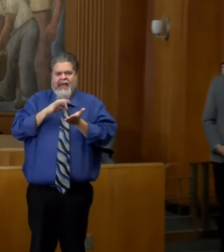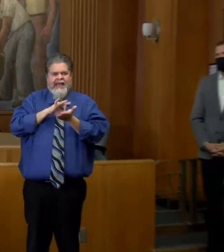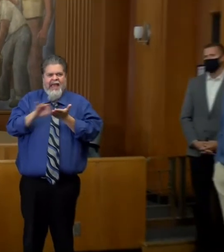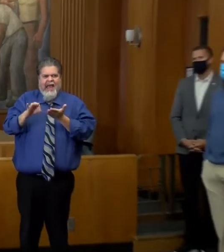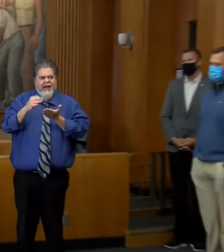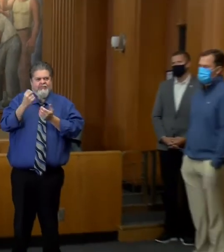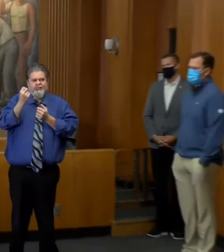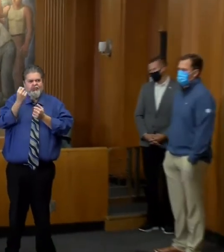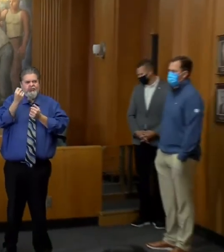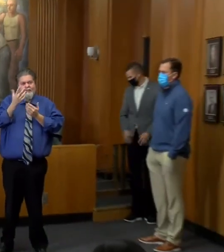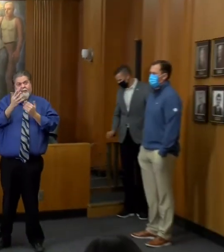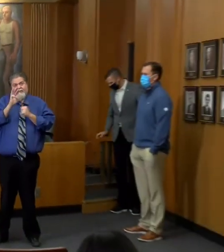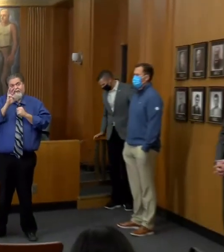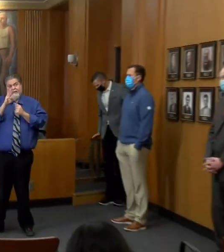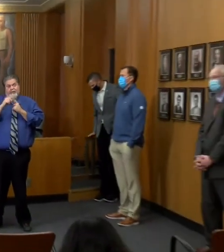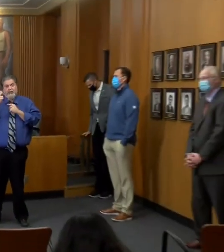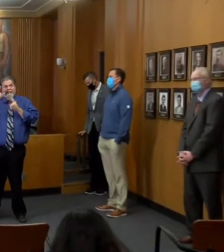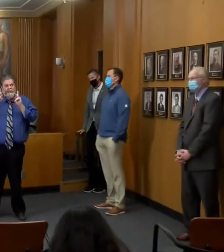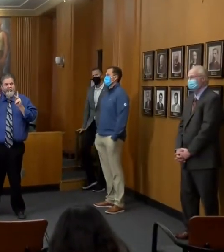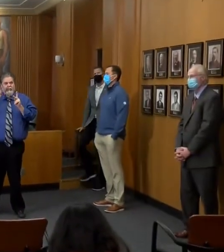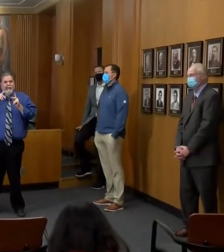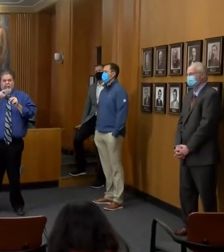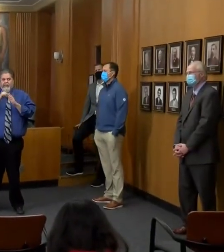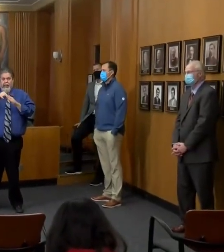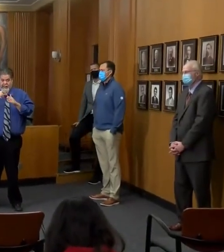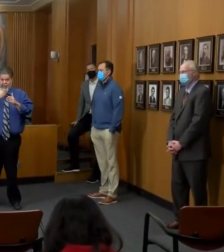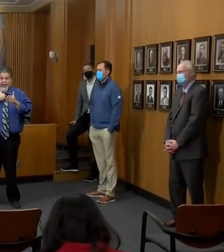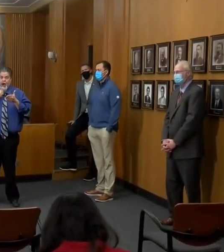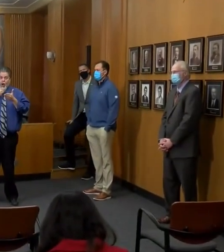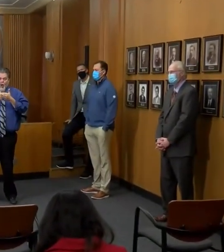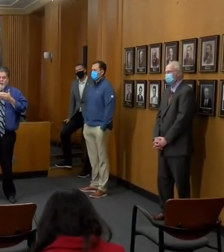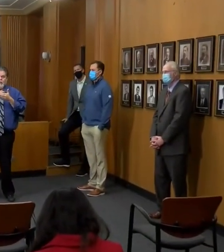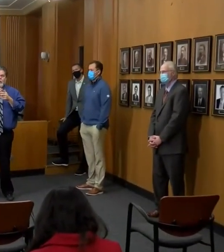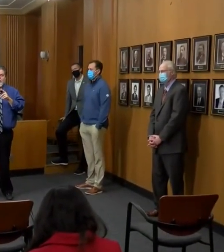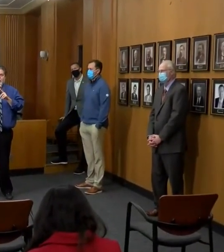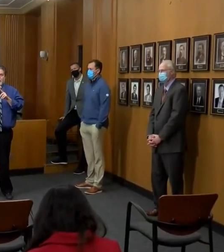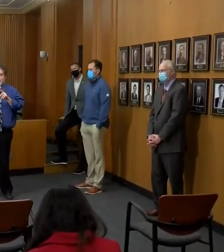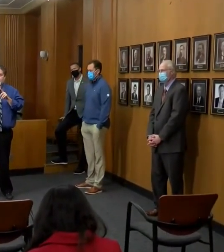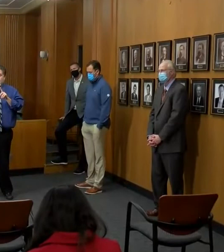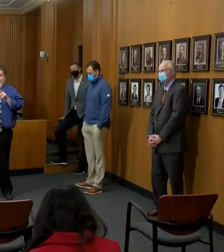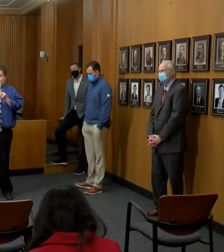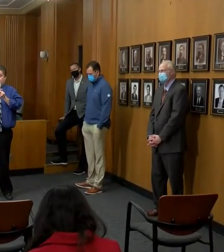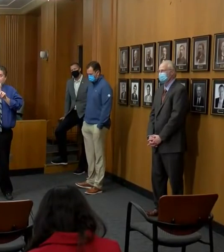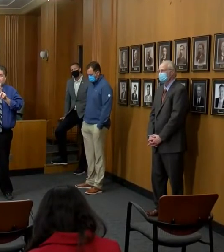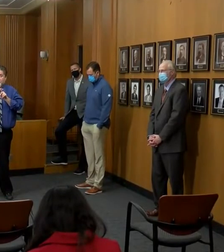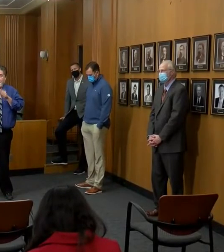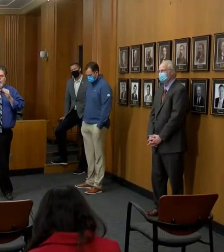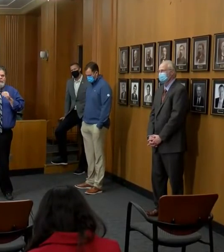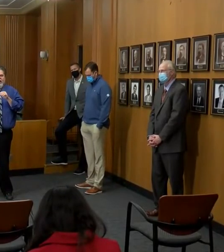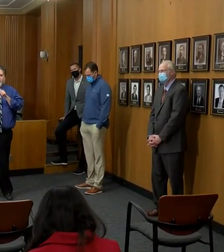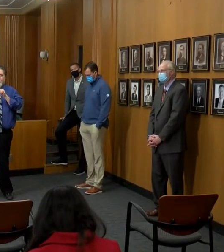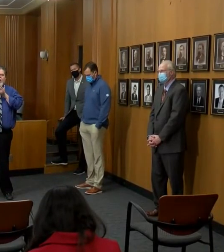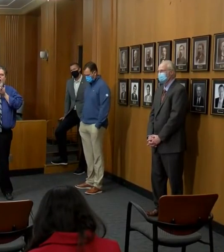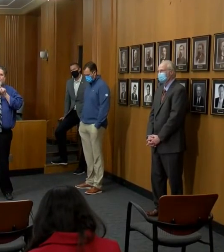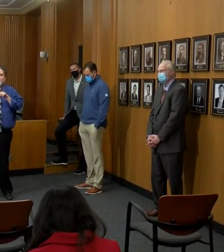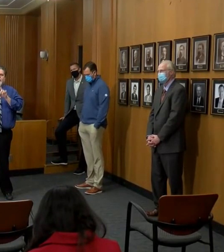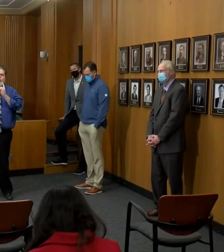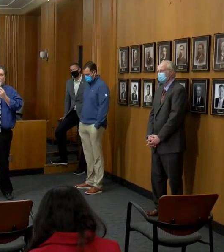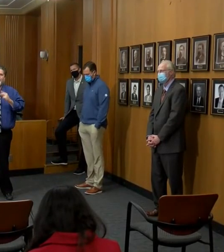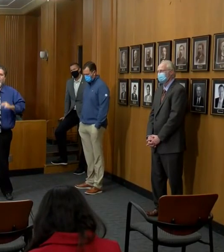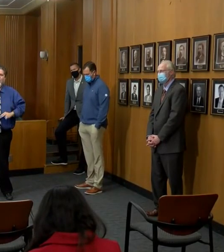about half a dozen people that I know personally who have been close contacts or tested positive and the number of our contacts that have been really known for sure what to do.